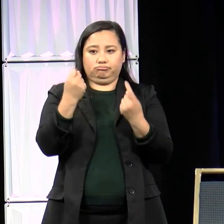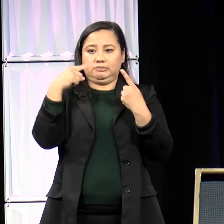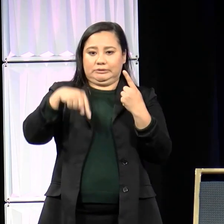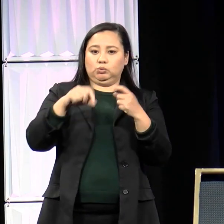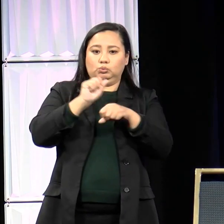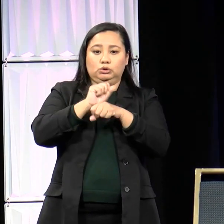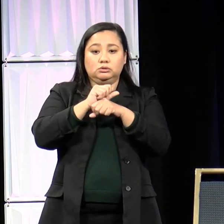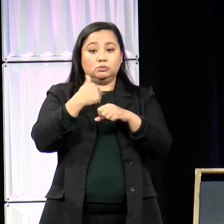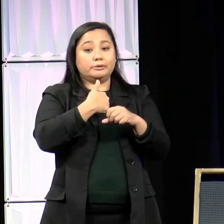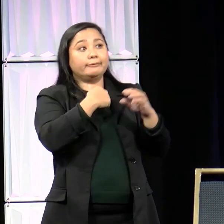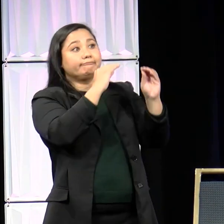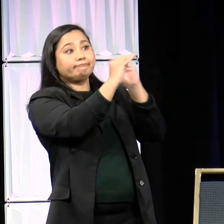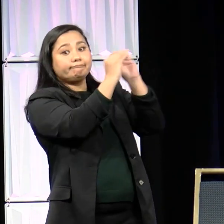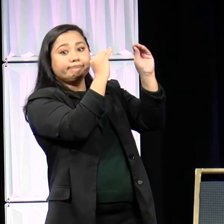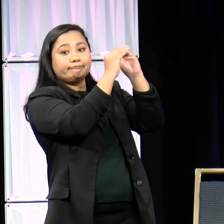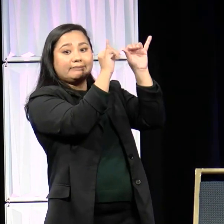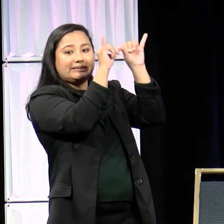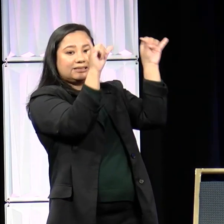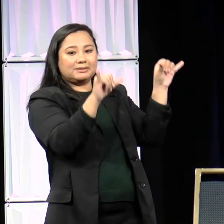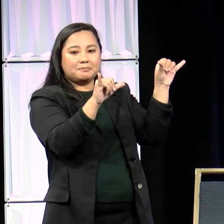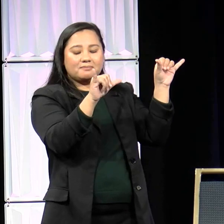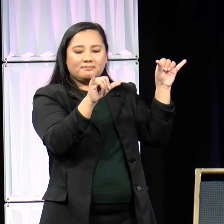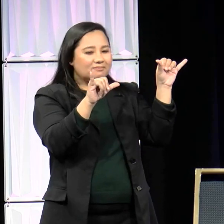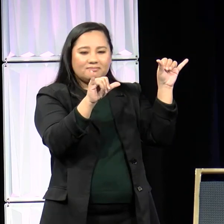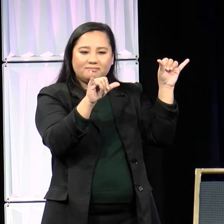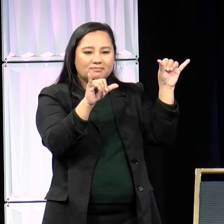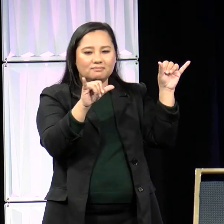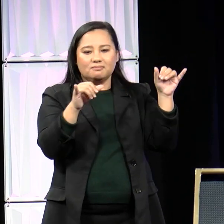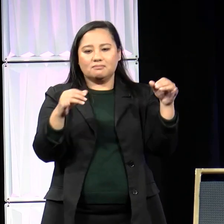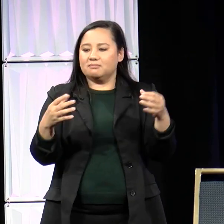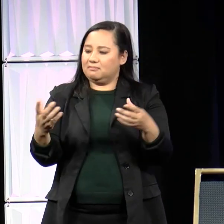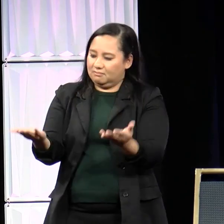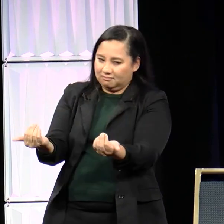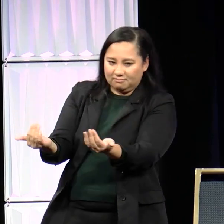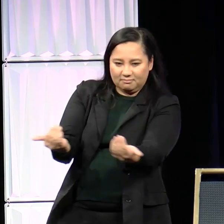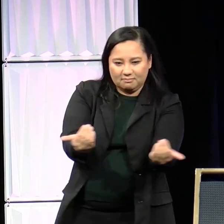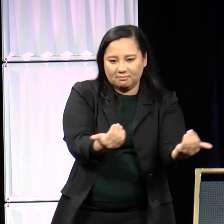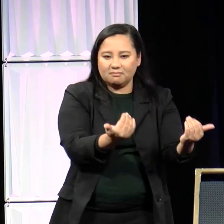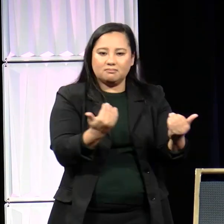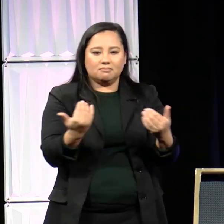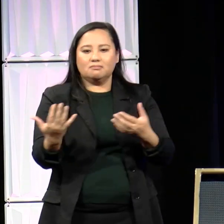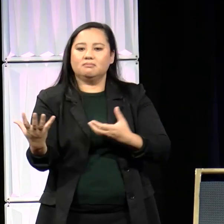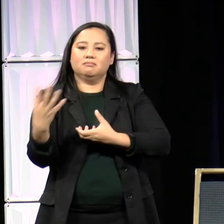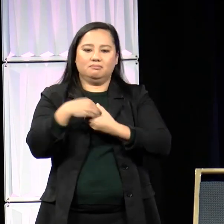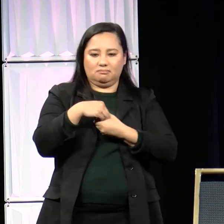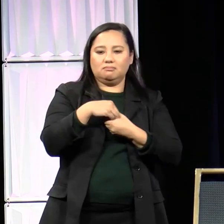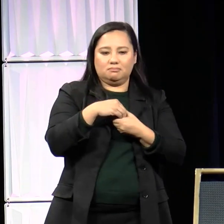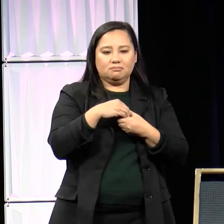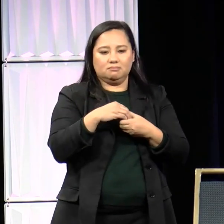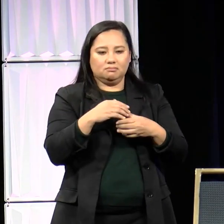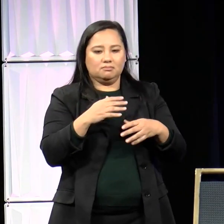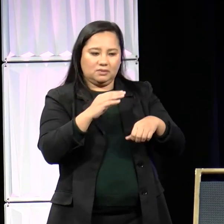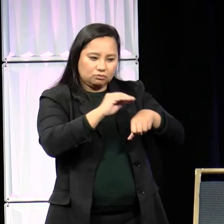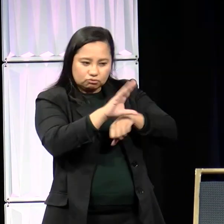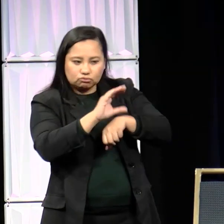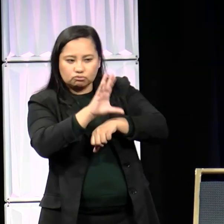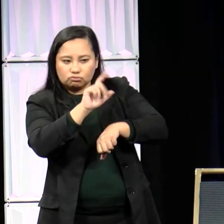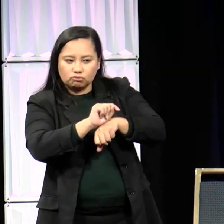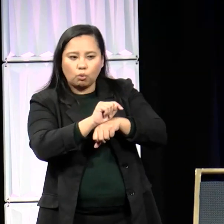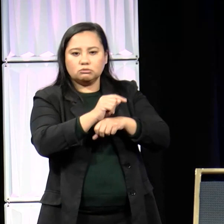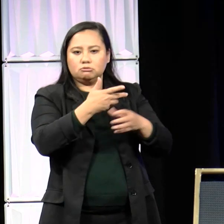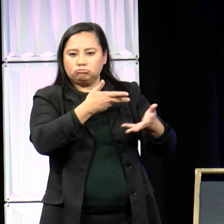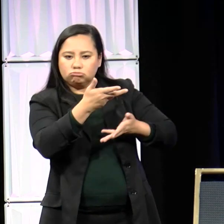system and we don't have the people in the room whose the system has impacted. I also want to share five of the 15 demands